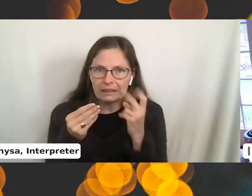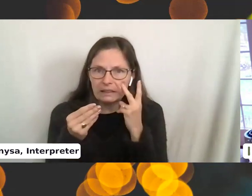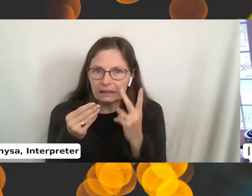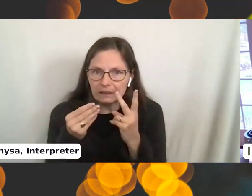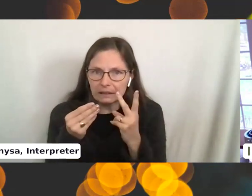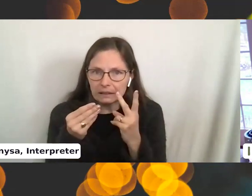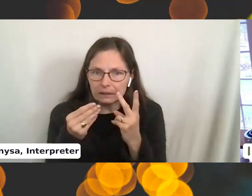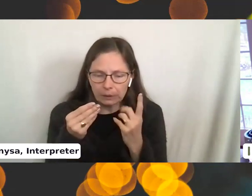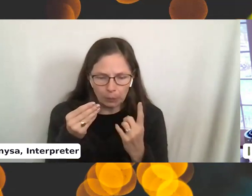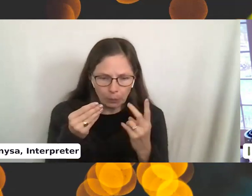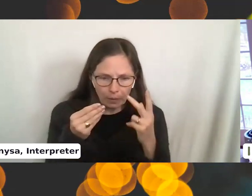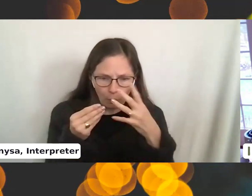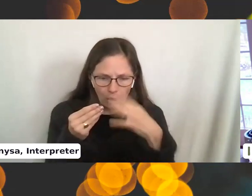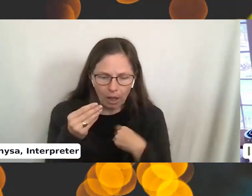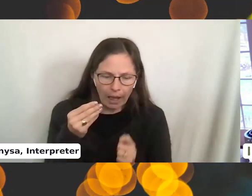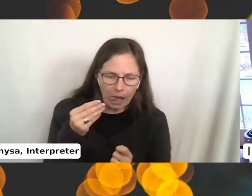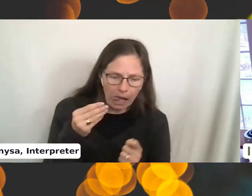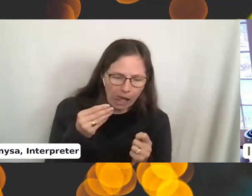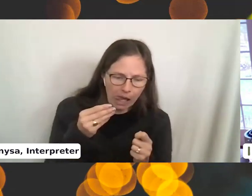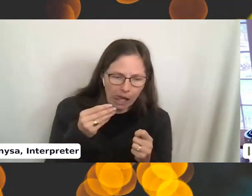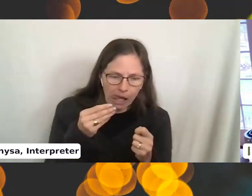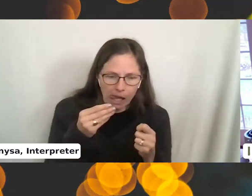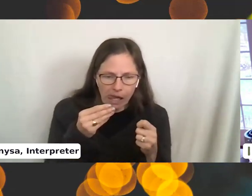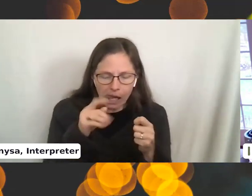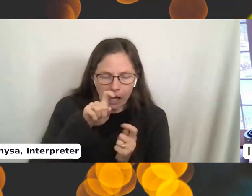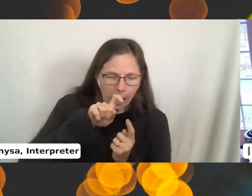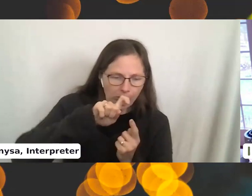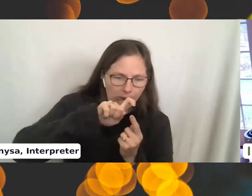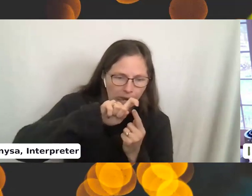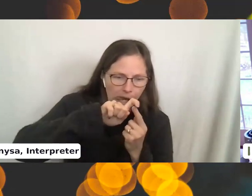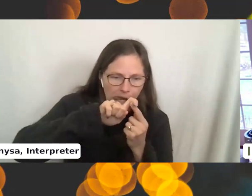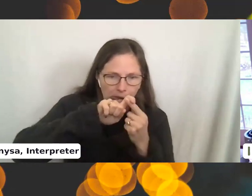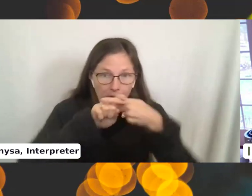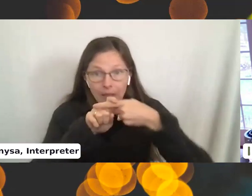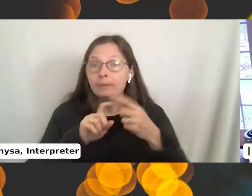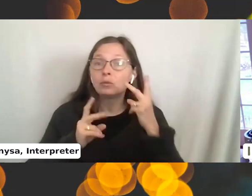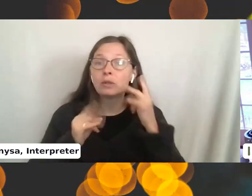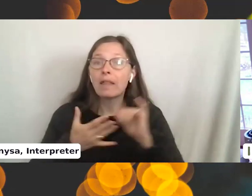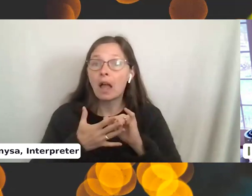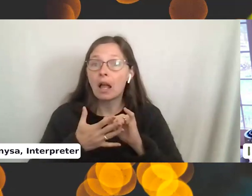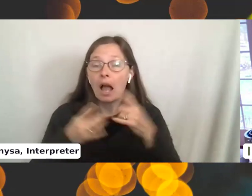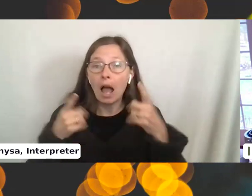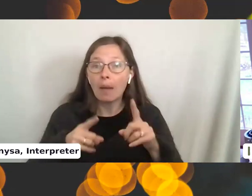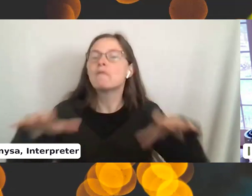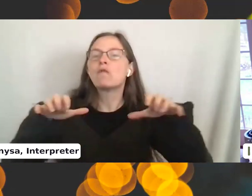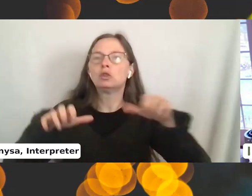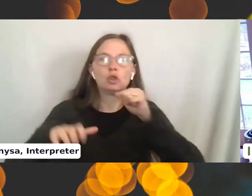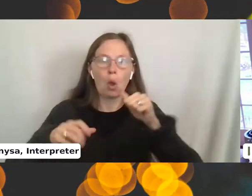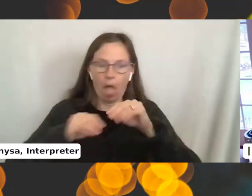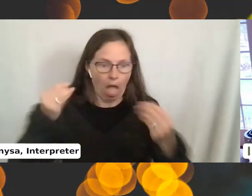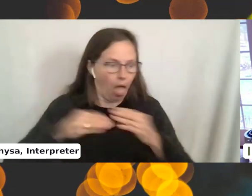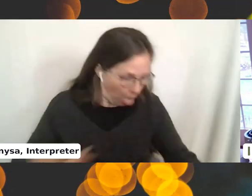four stitches. And I'm just going to go right through. Just, if you see something like this happen, just freeze. So you don't like pull the yarn.